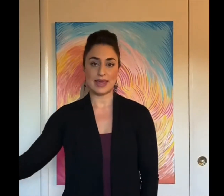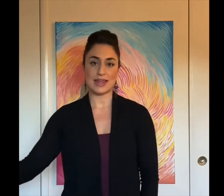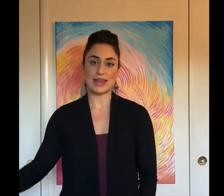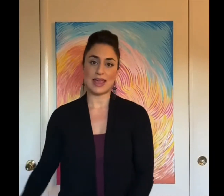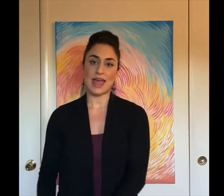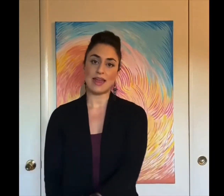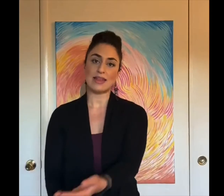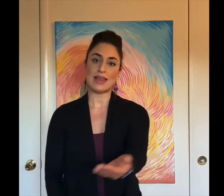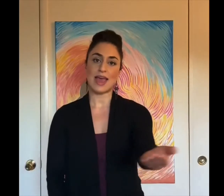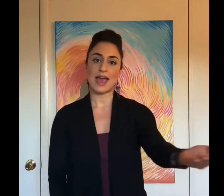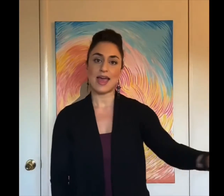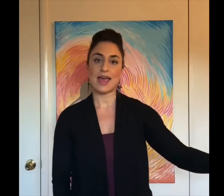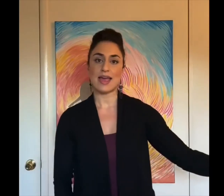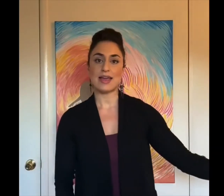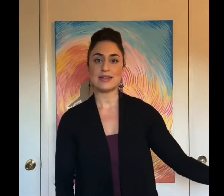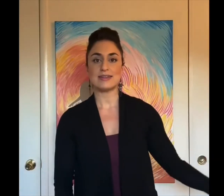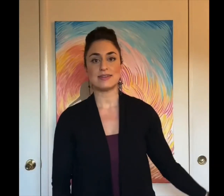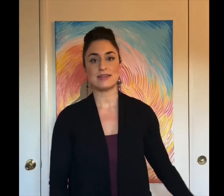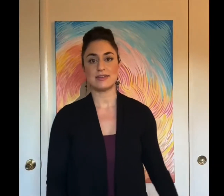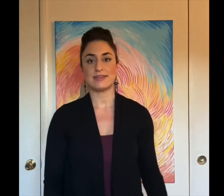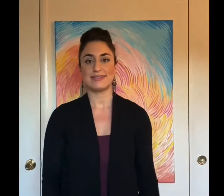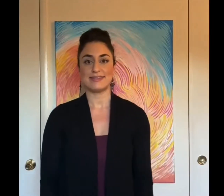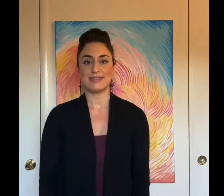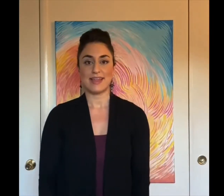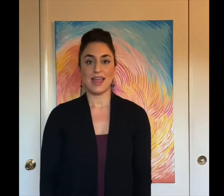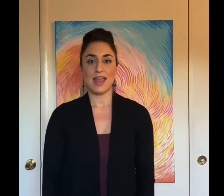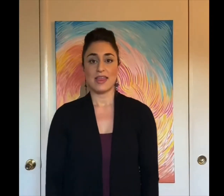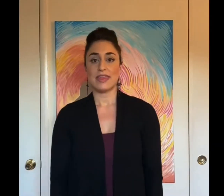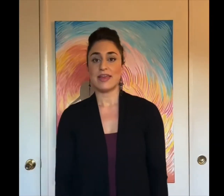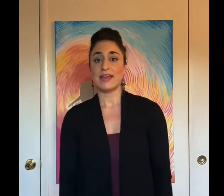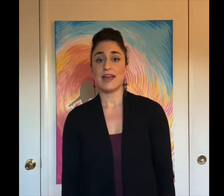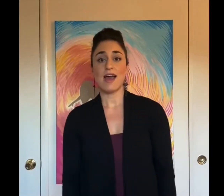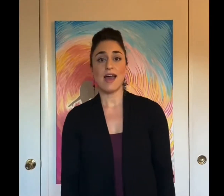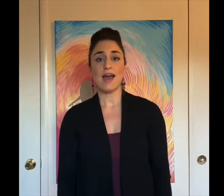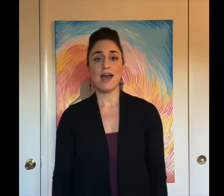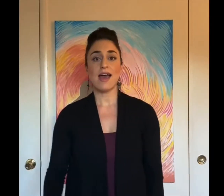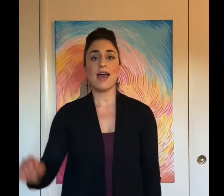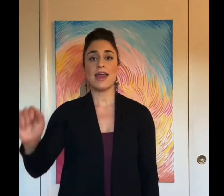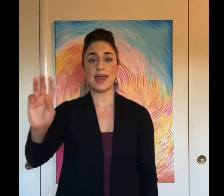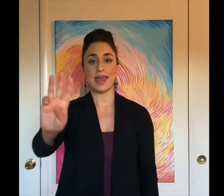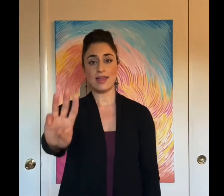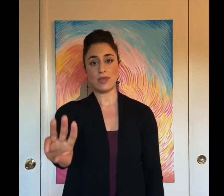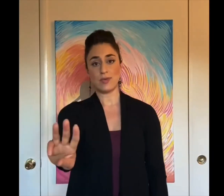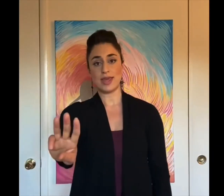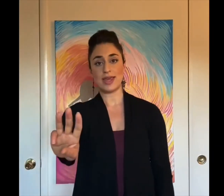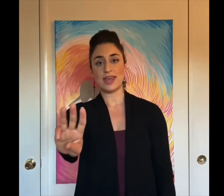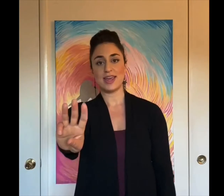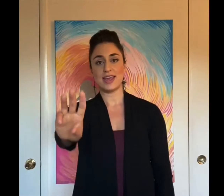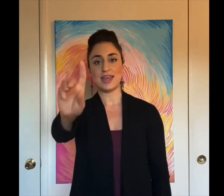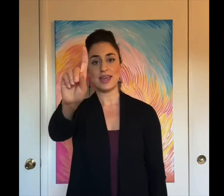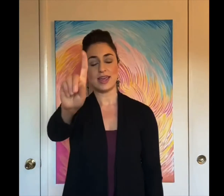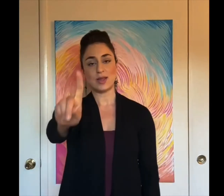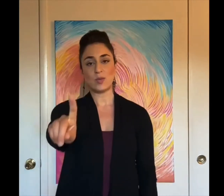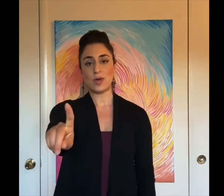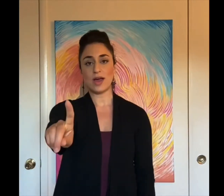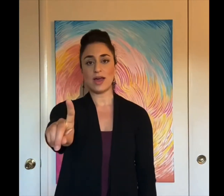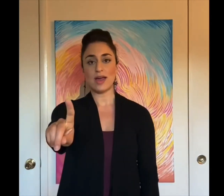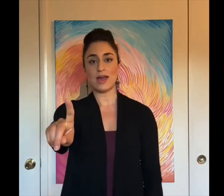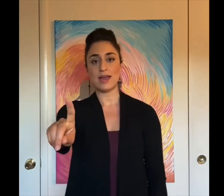and the end The God and he in one